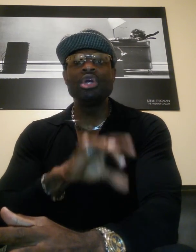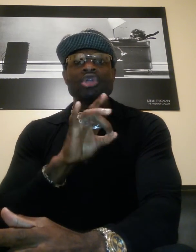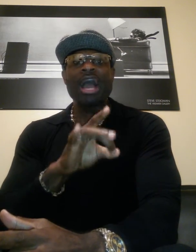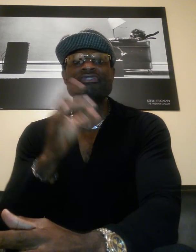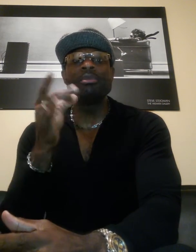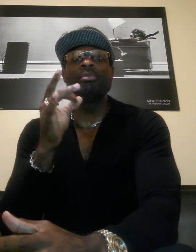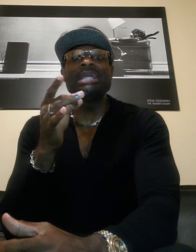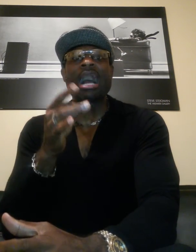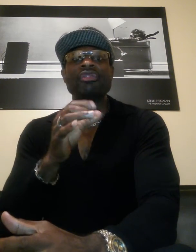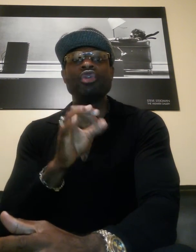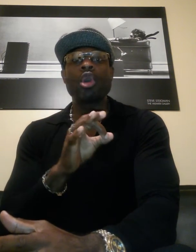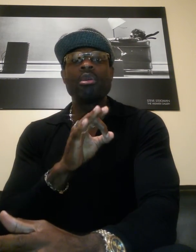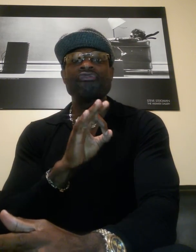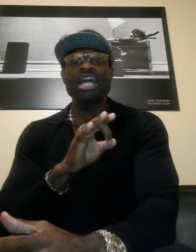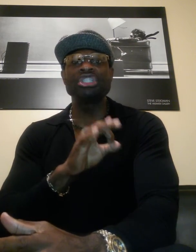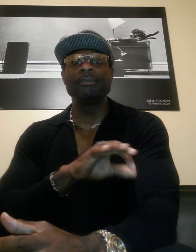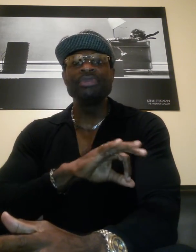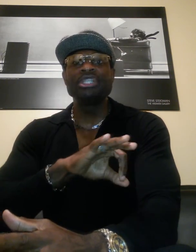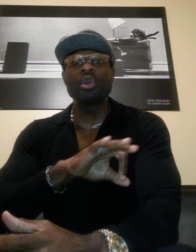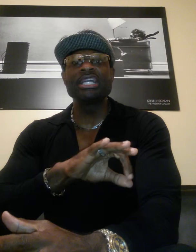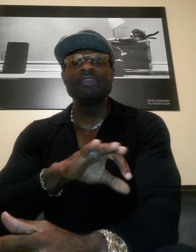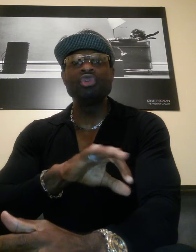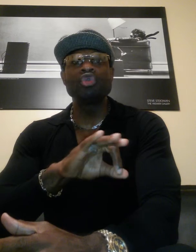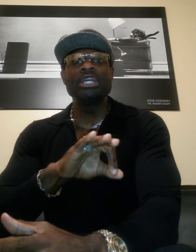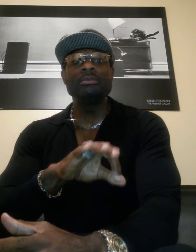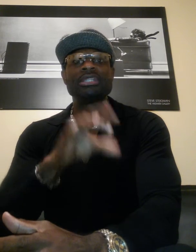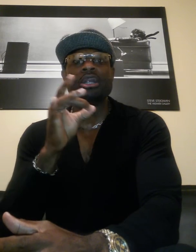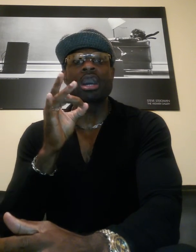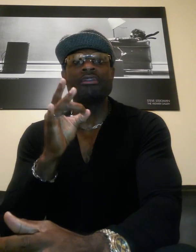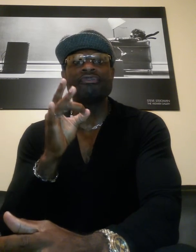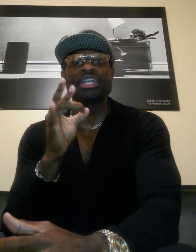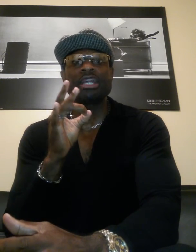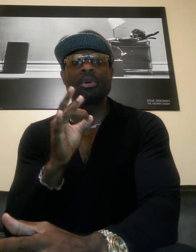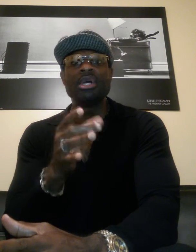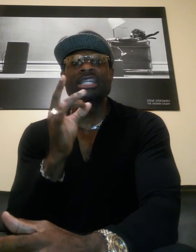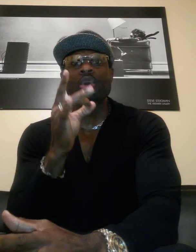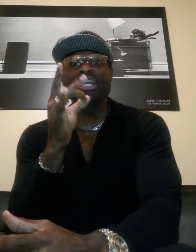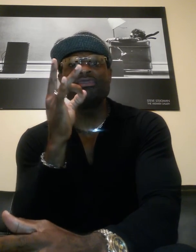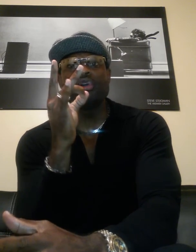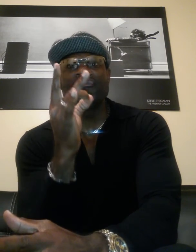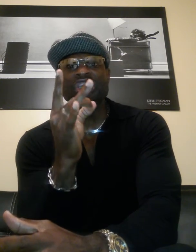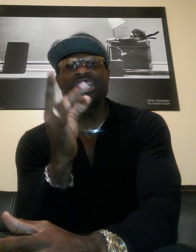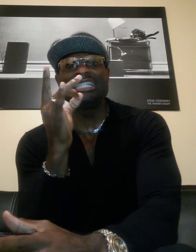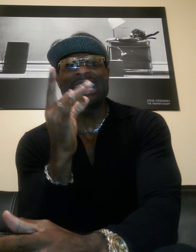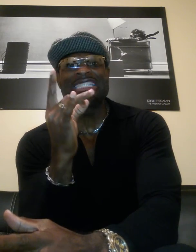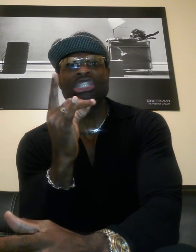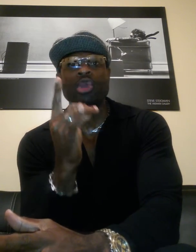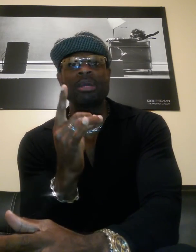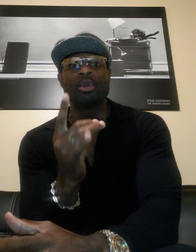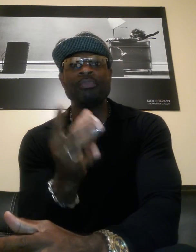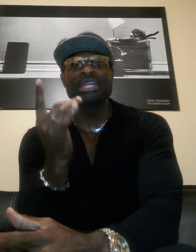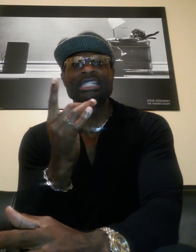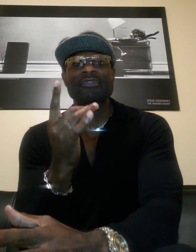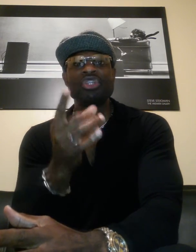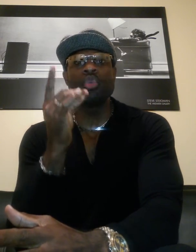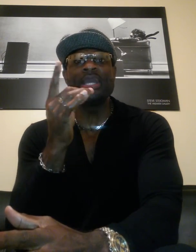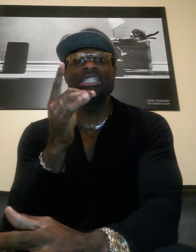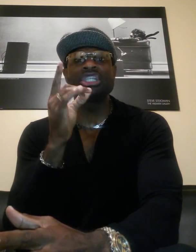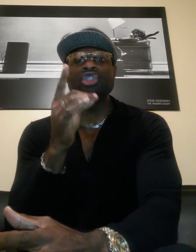you drive to move beyond the normal fashion. He's going to give you dreams that are unforgettable. He's going to give you a vision that is incredible. He's given you wings to